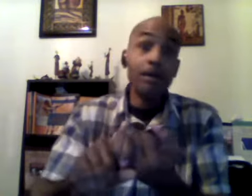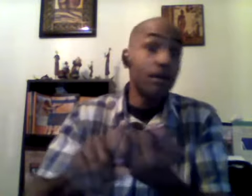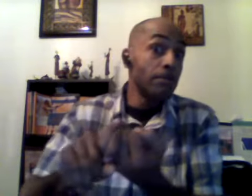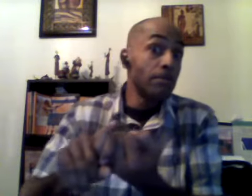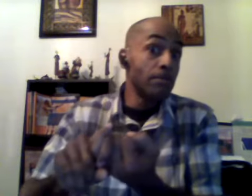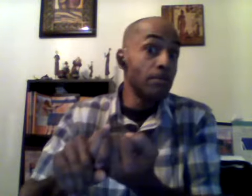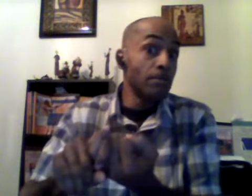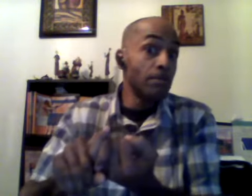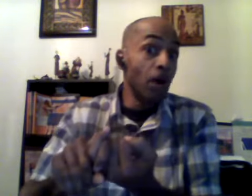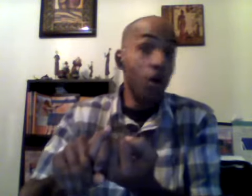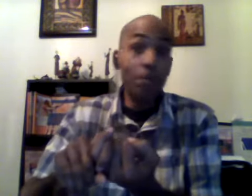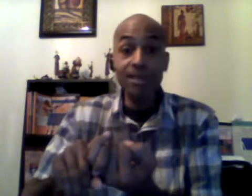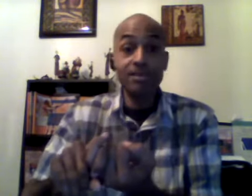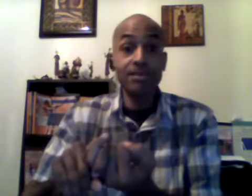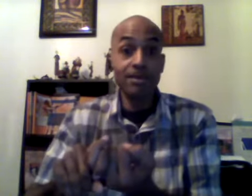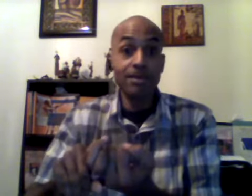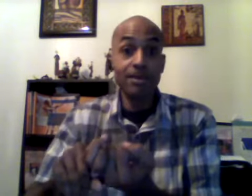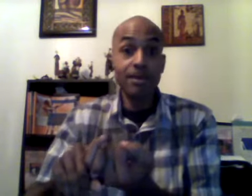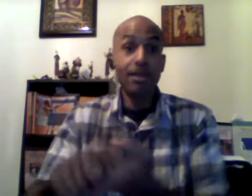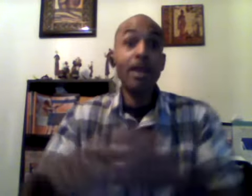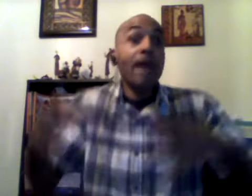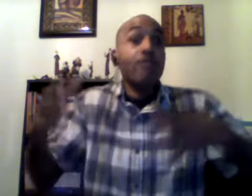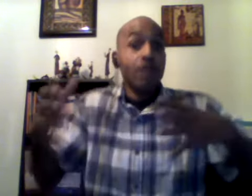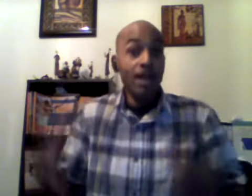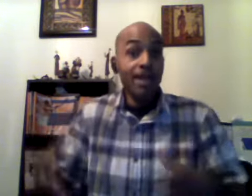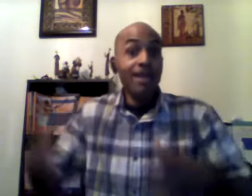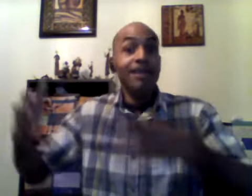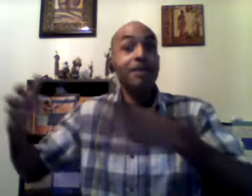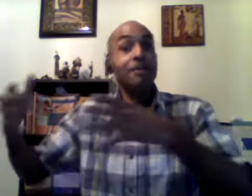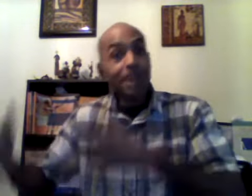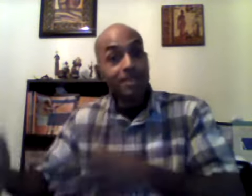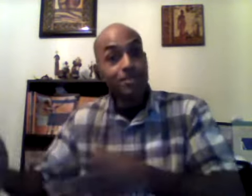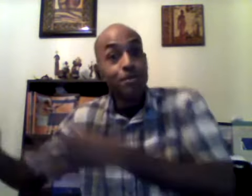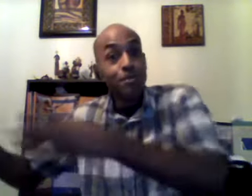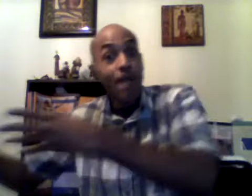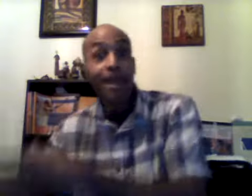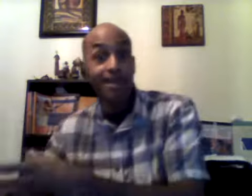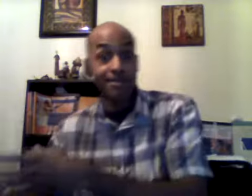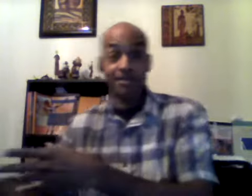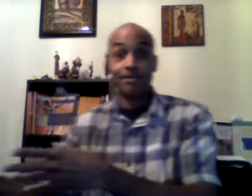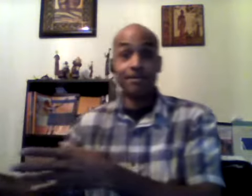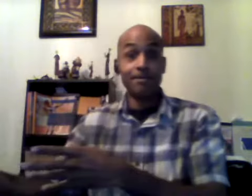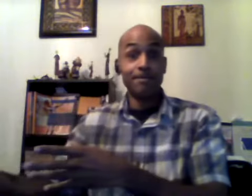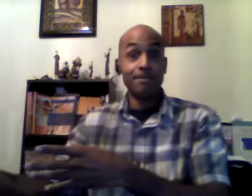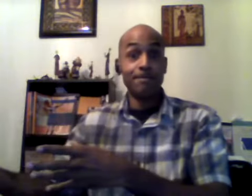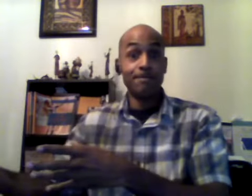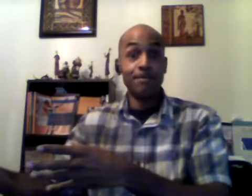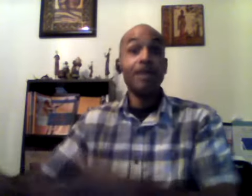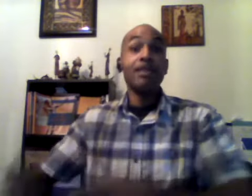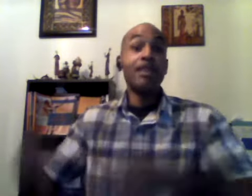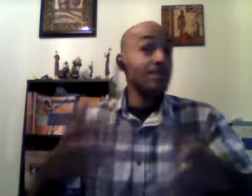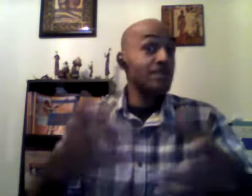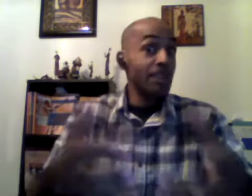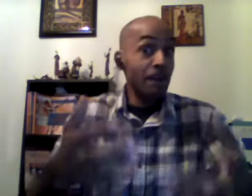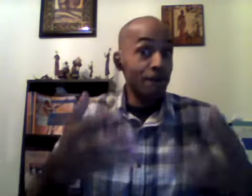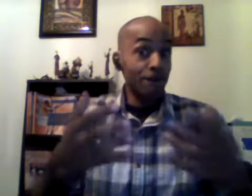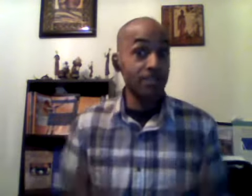obese obese they have lean muscle mass that's the efficient